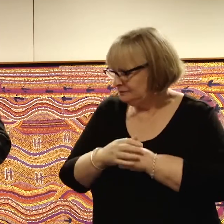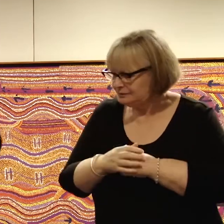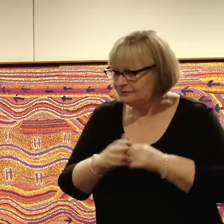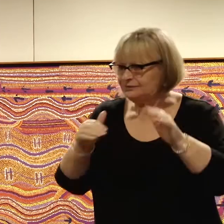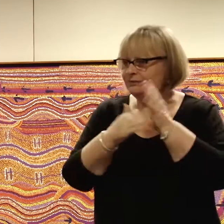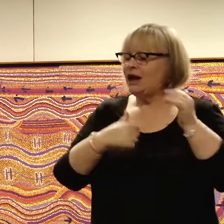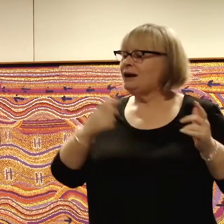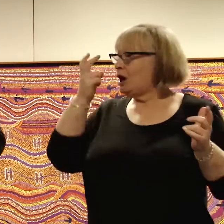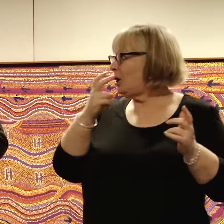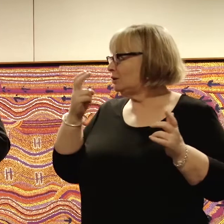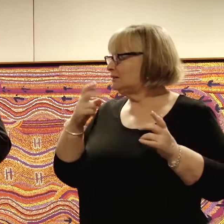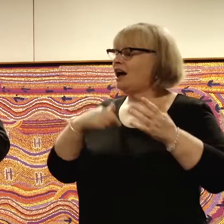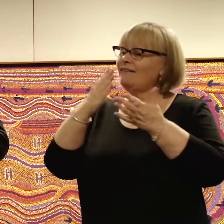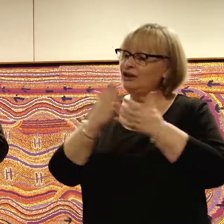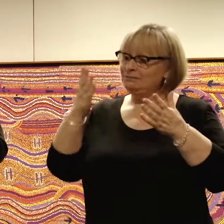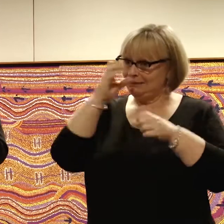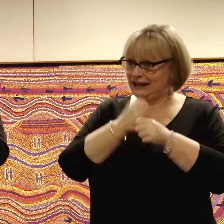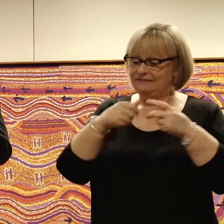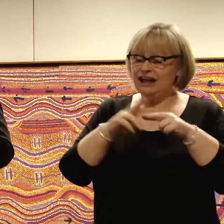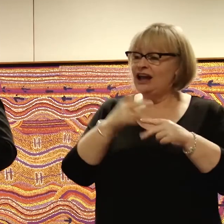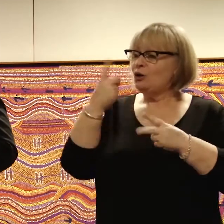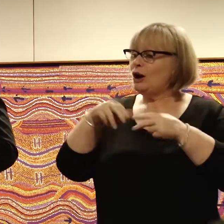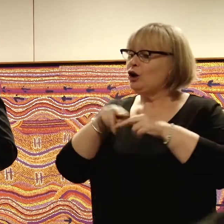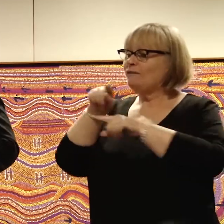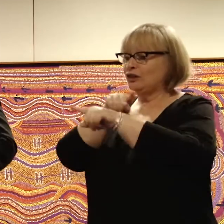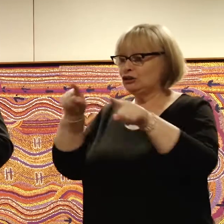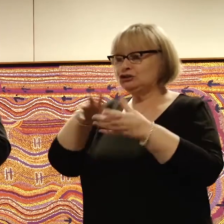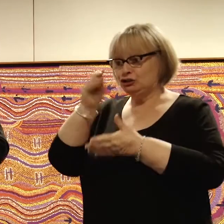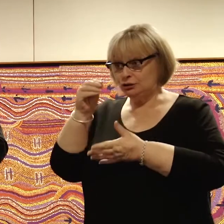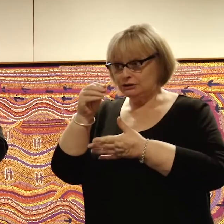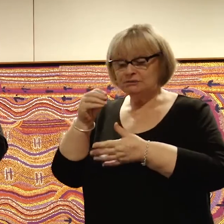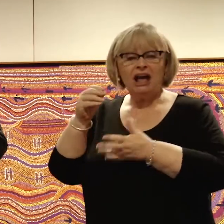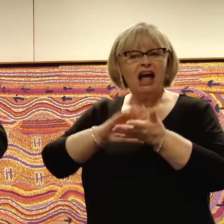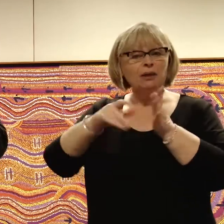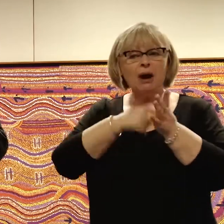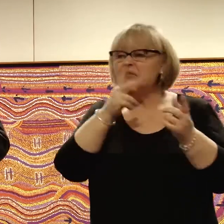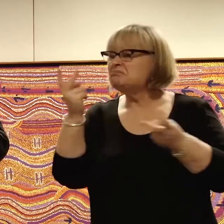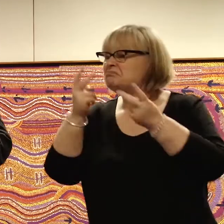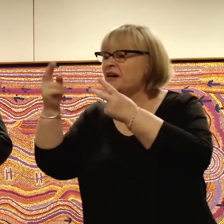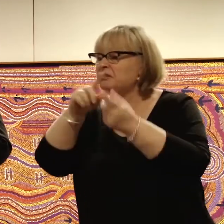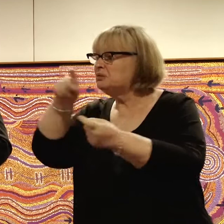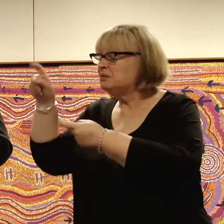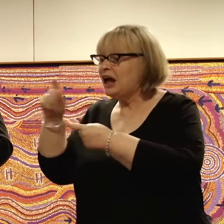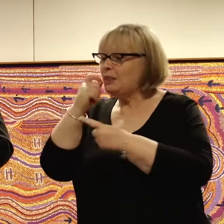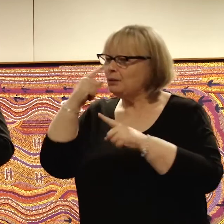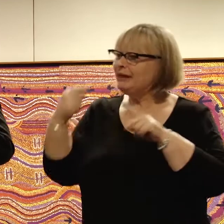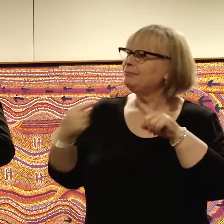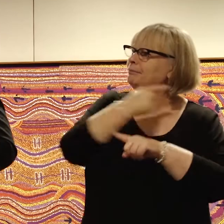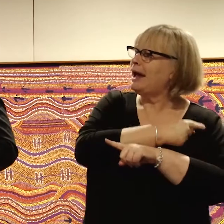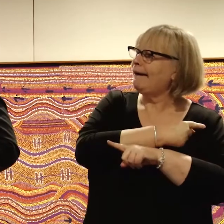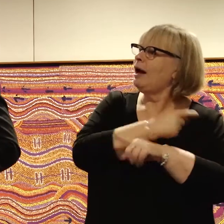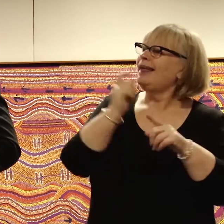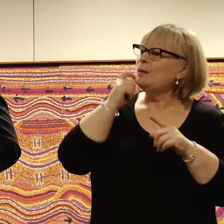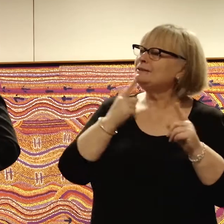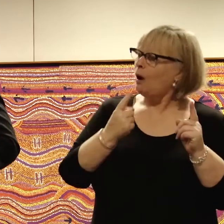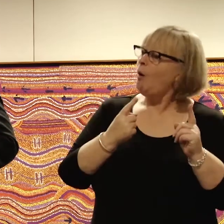Now I'm older, I firmly believe that if one of those students had a business and were hiring staff, they would think back to their primary school days and they